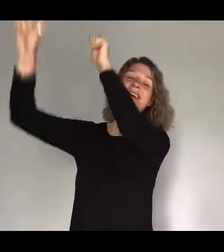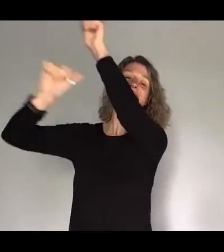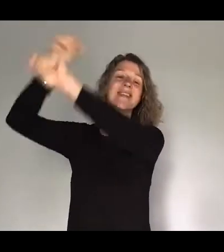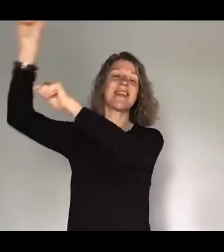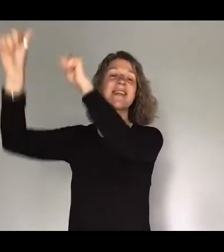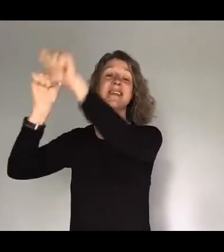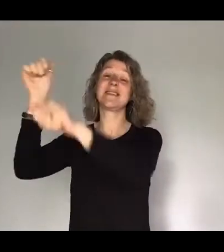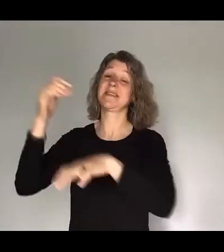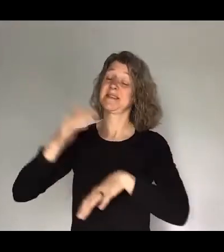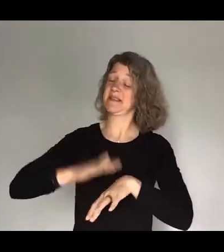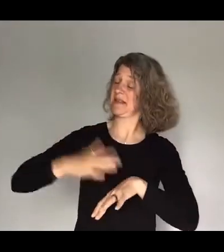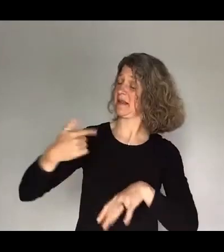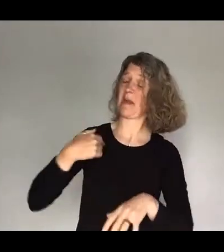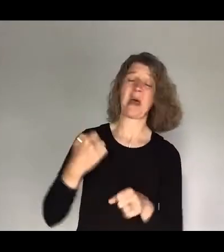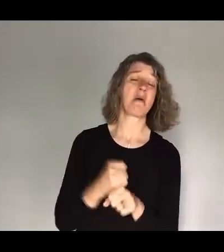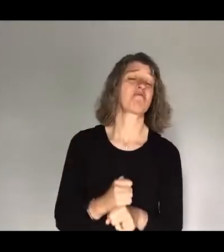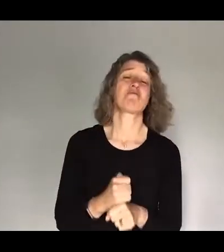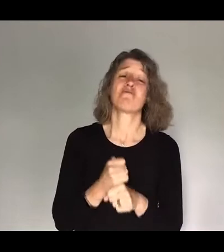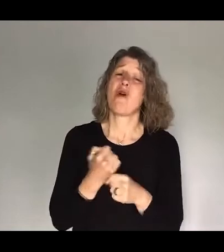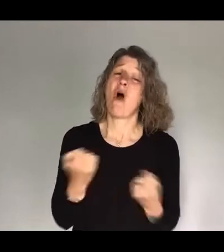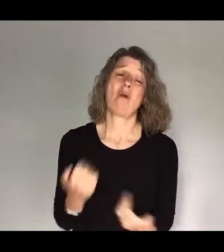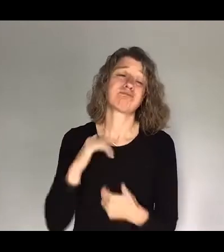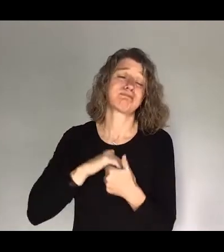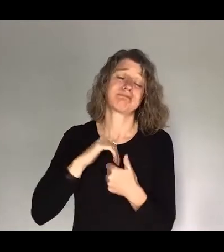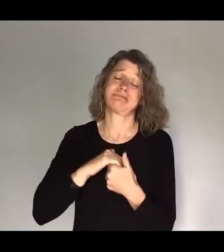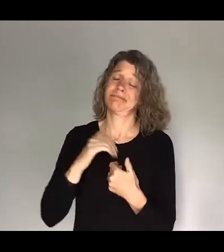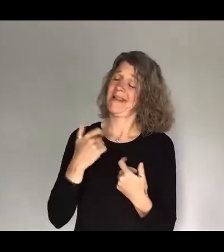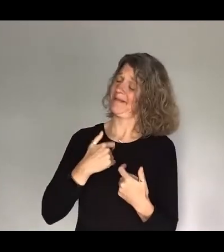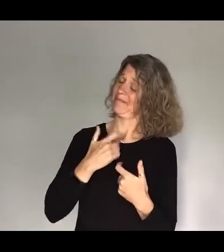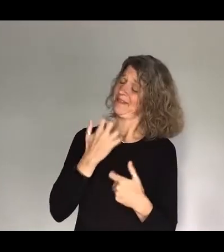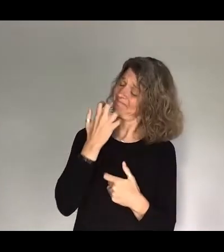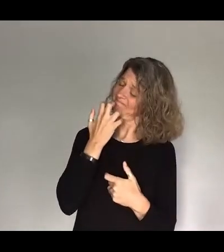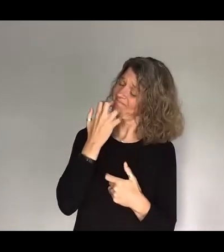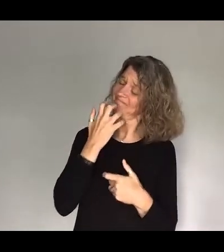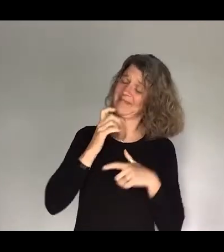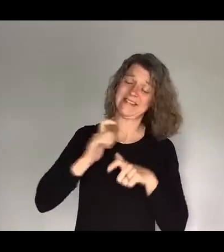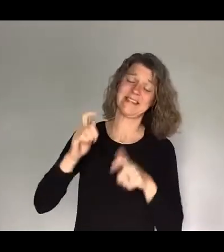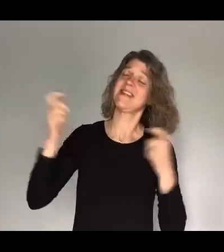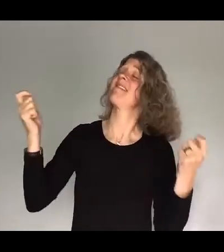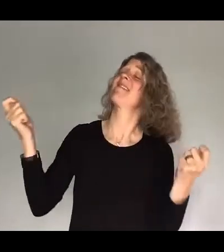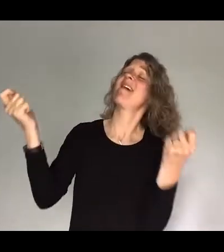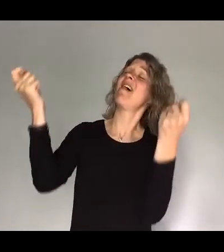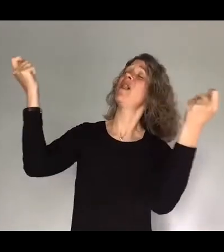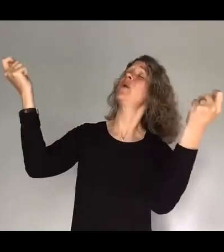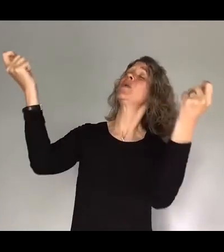Even if it's broken I will lift up my hallelujah.